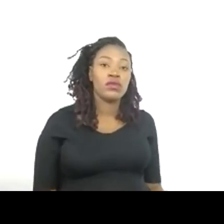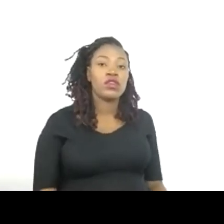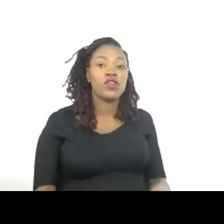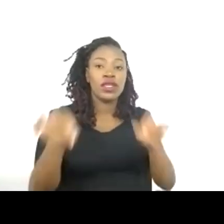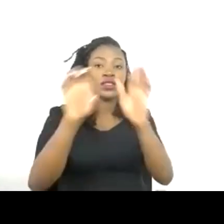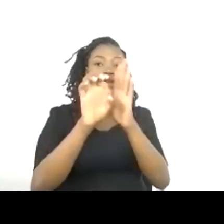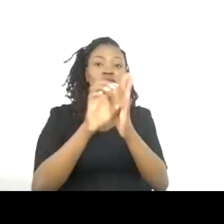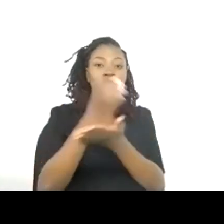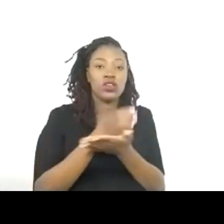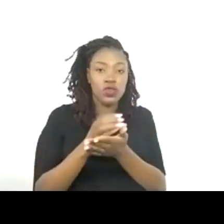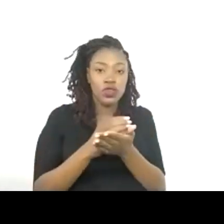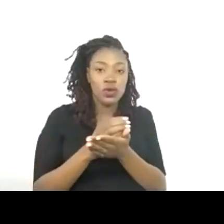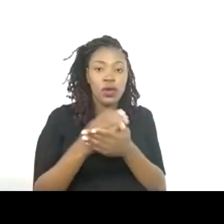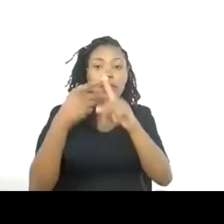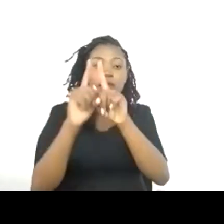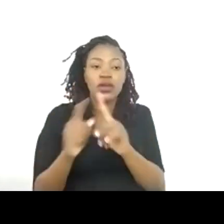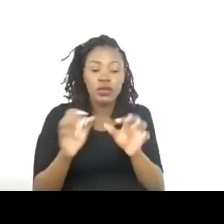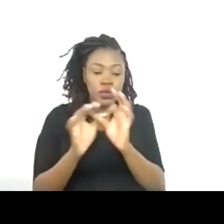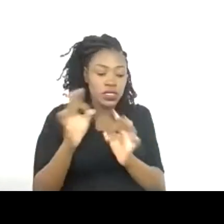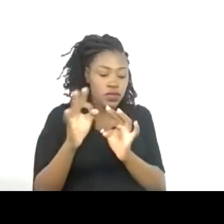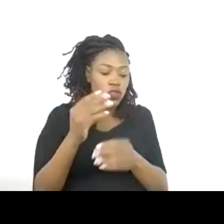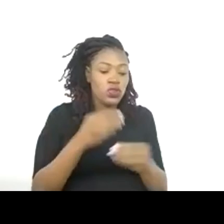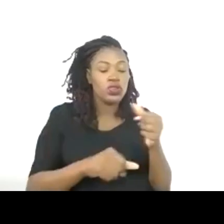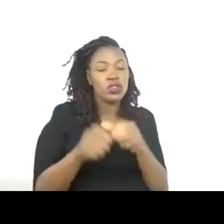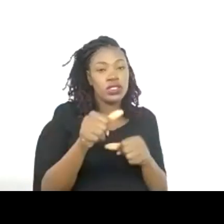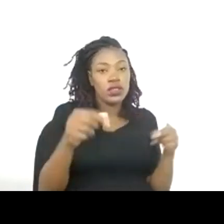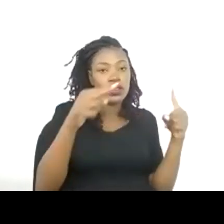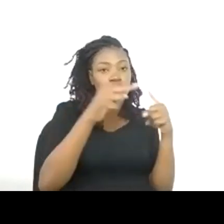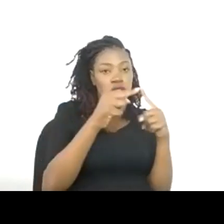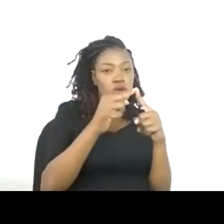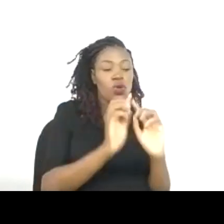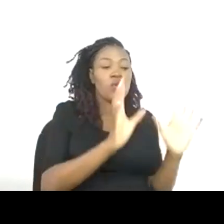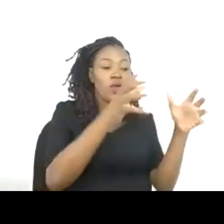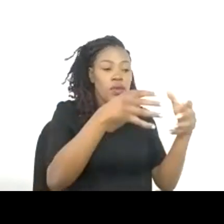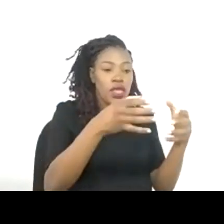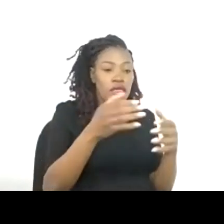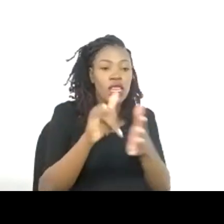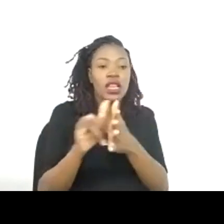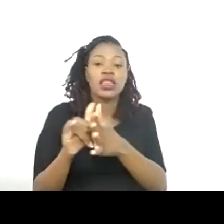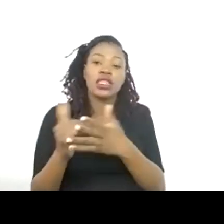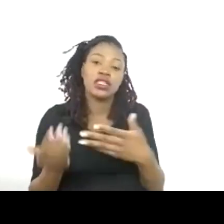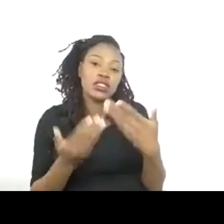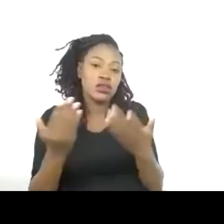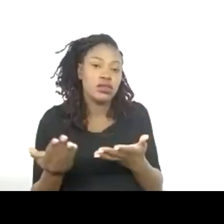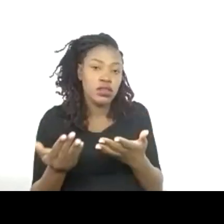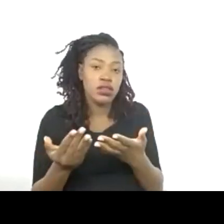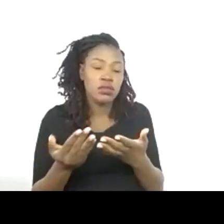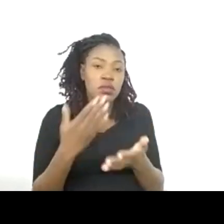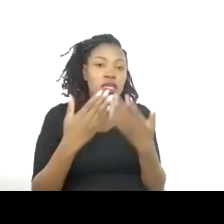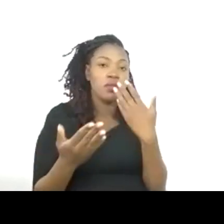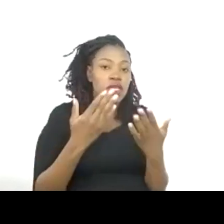Whereas if you sell to a company that is producing quite mainstream chocolate for